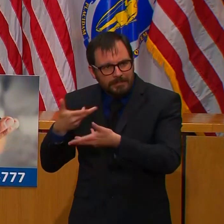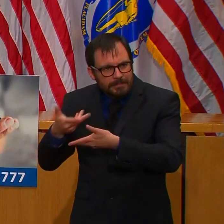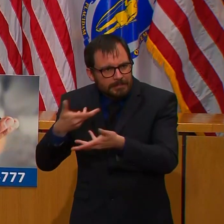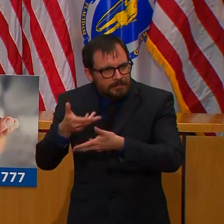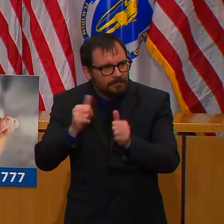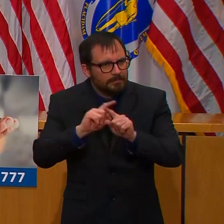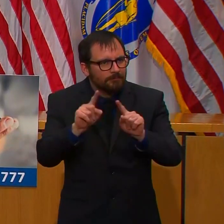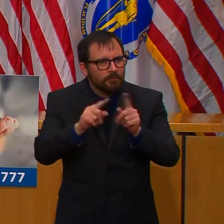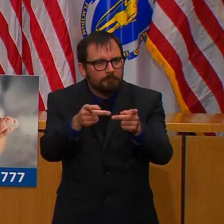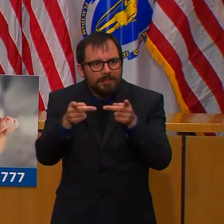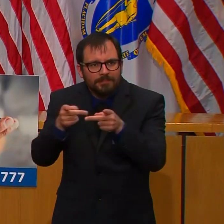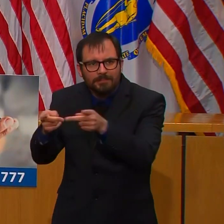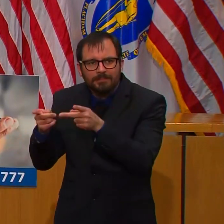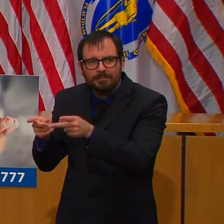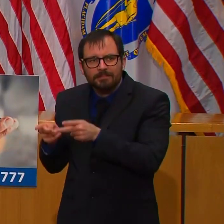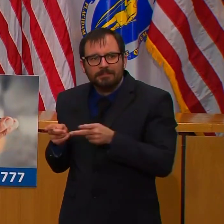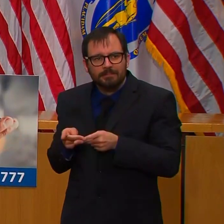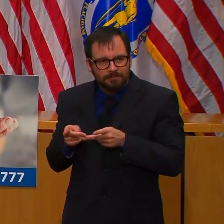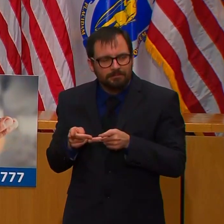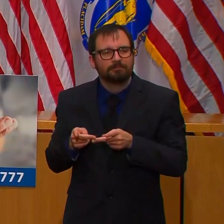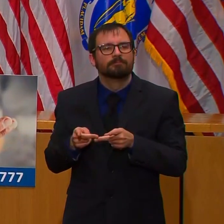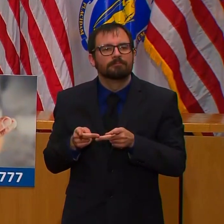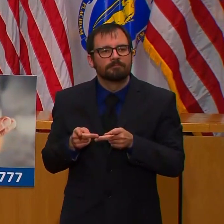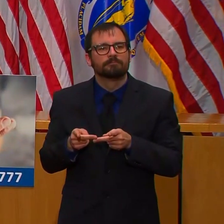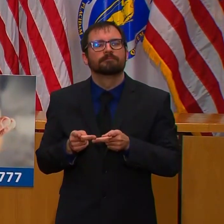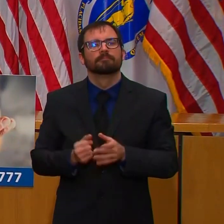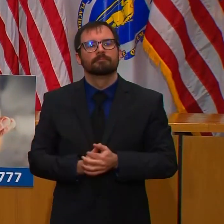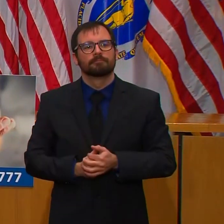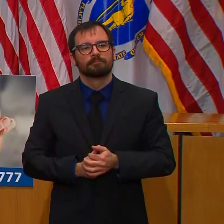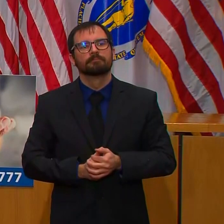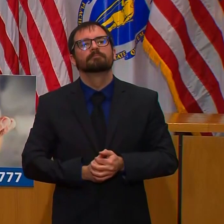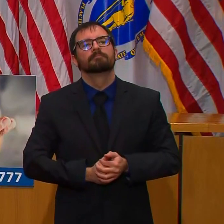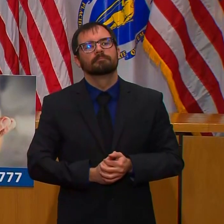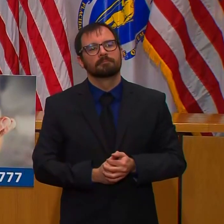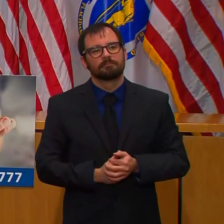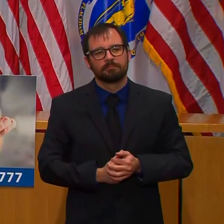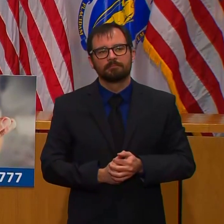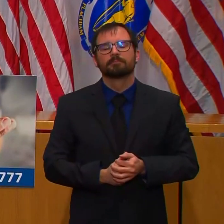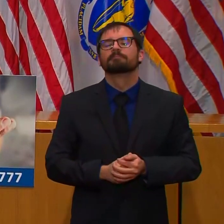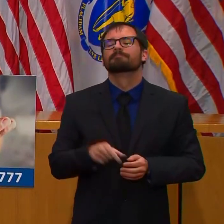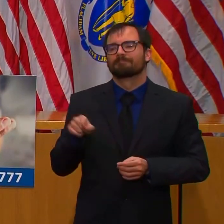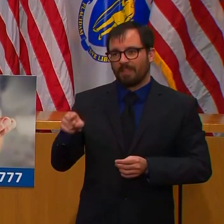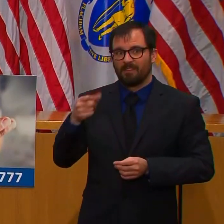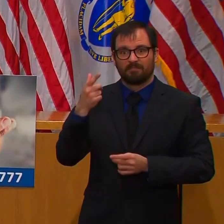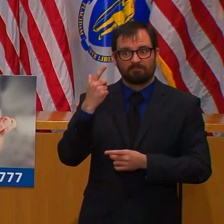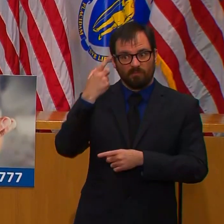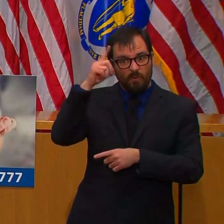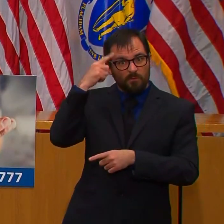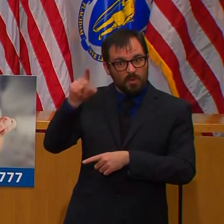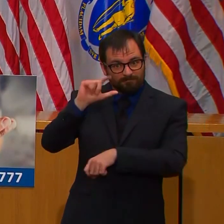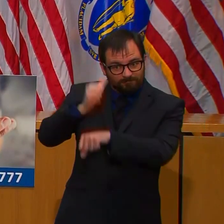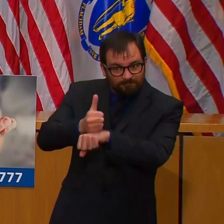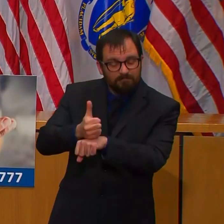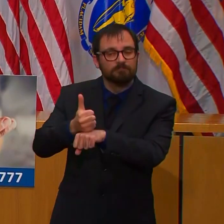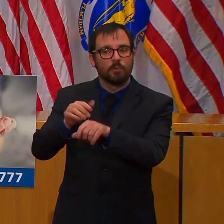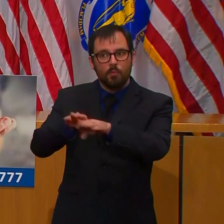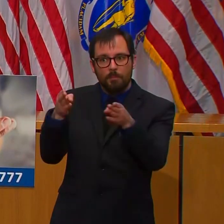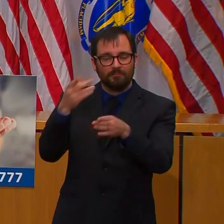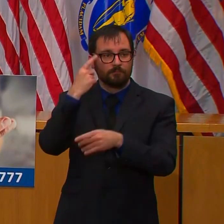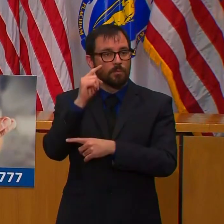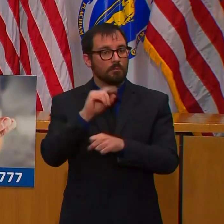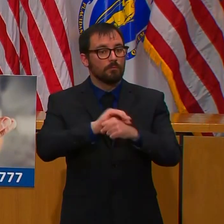are stable but still need medical care can be transferred to to recover, relieving pressure on hospitals.